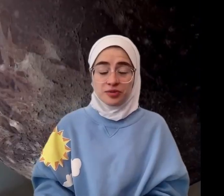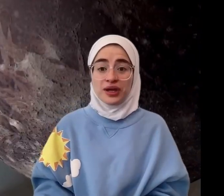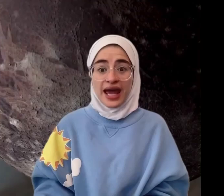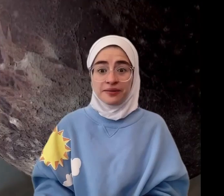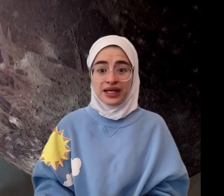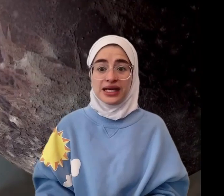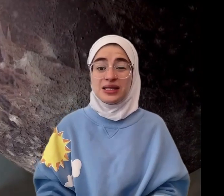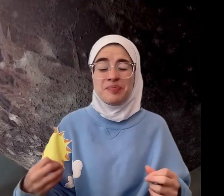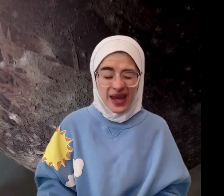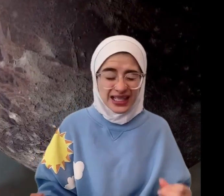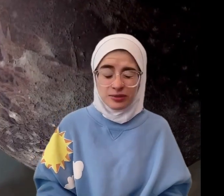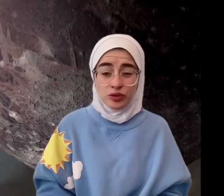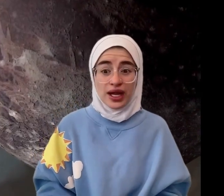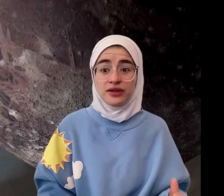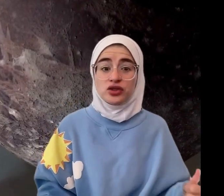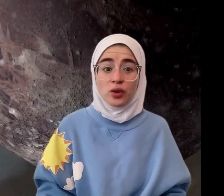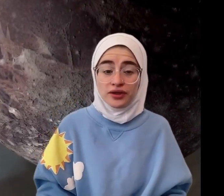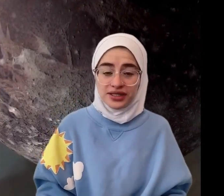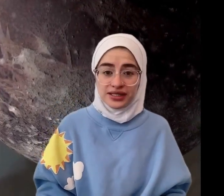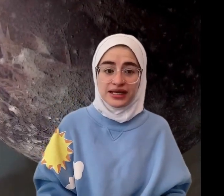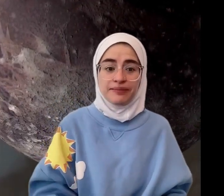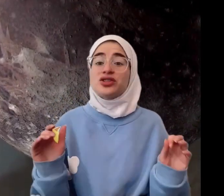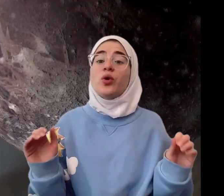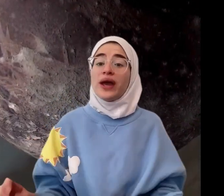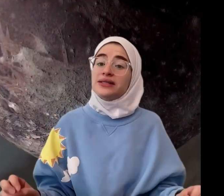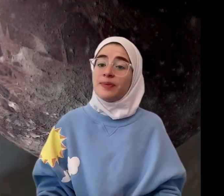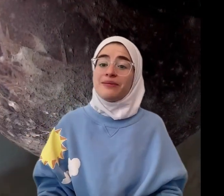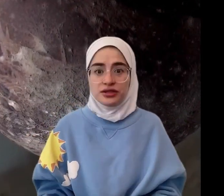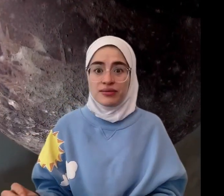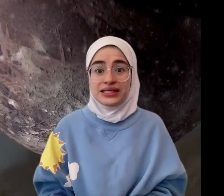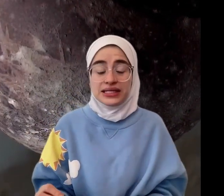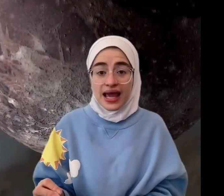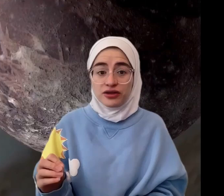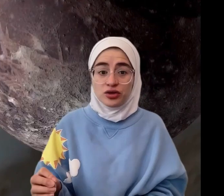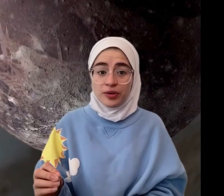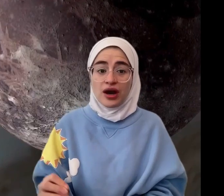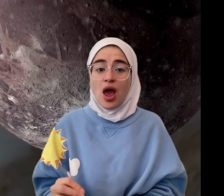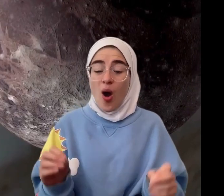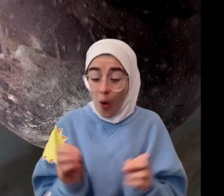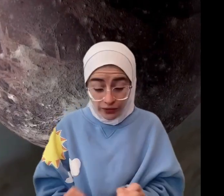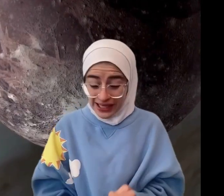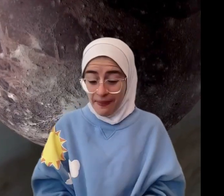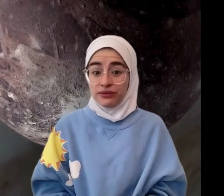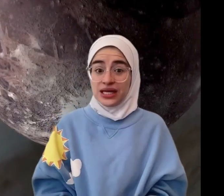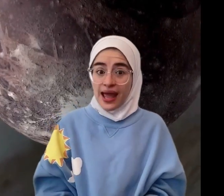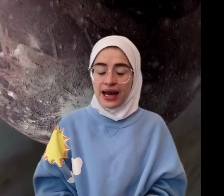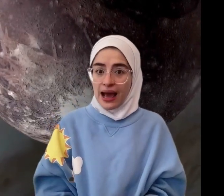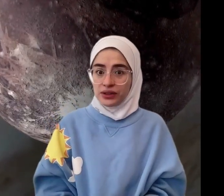moon, Ganymede, is the biggest moon in the solar system. This quick spin makes a day on Jupiter only about 10 hours